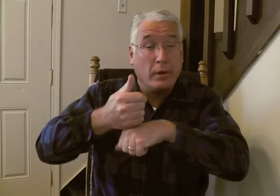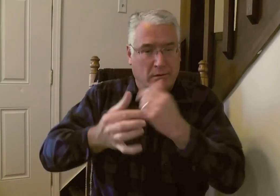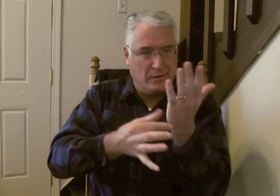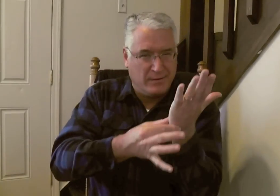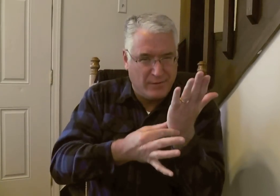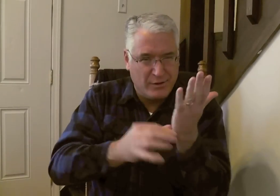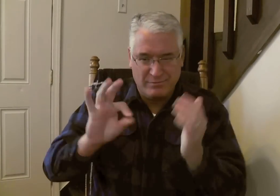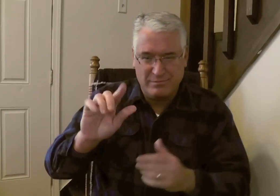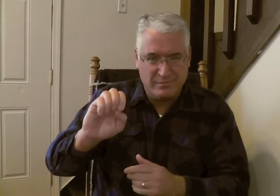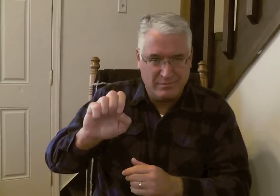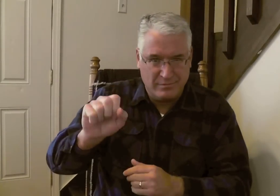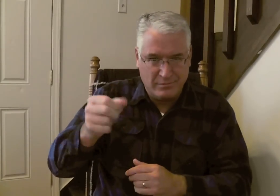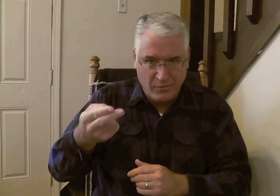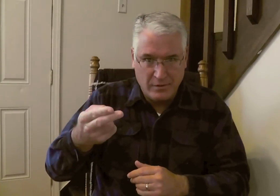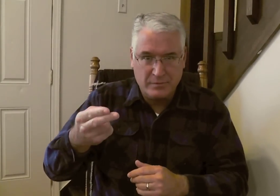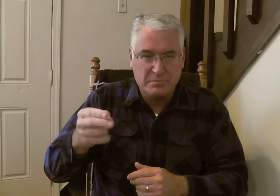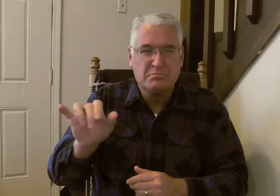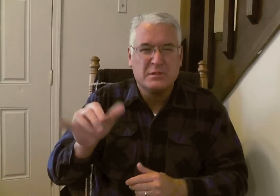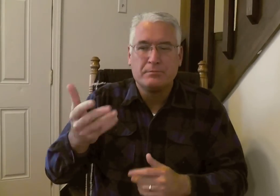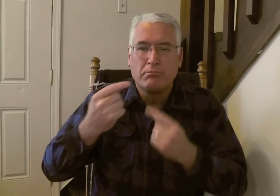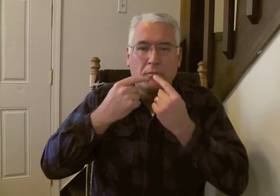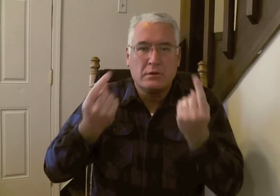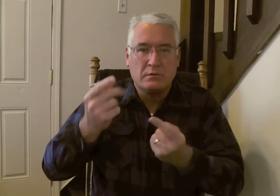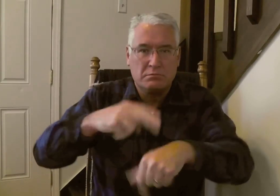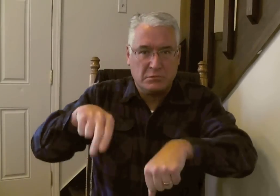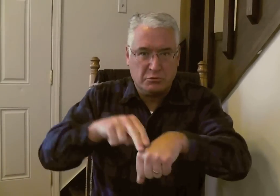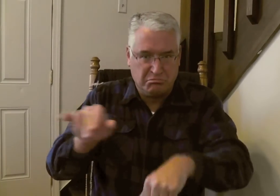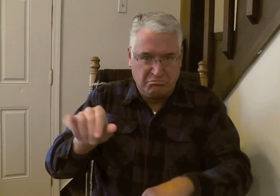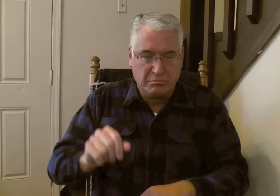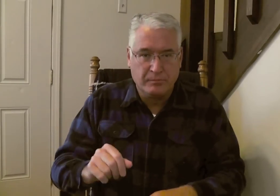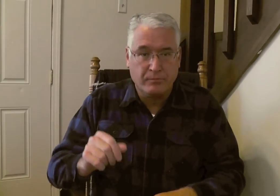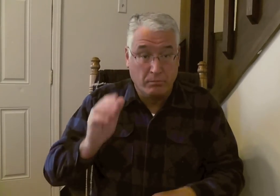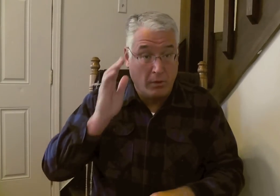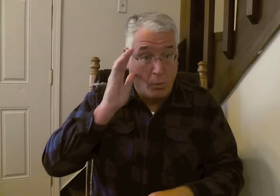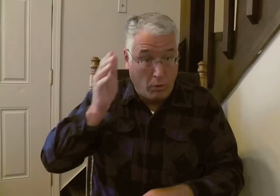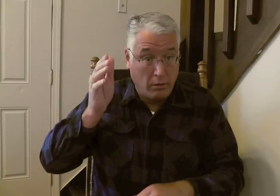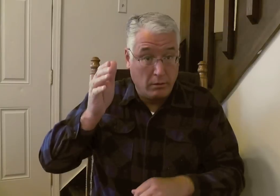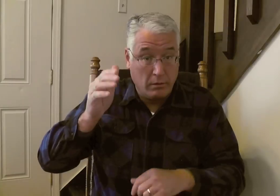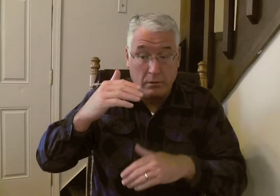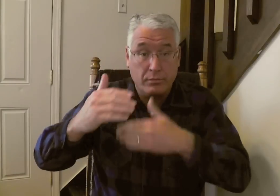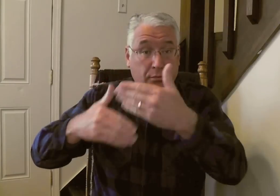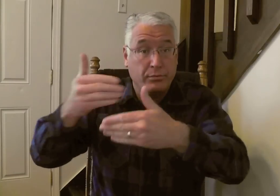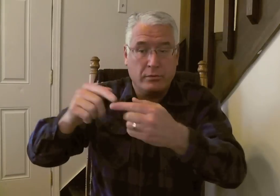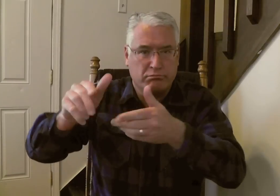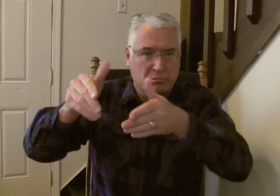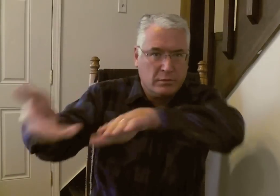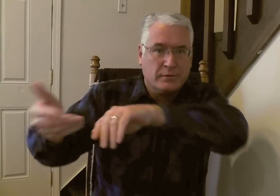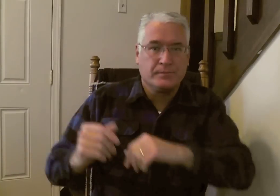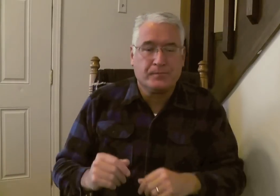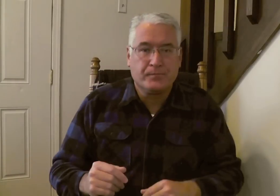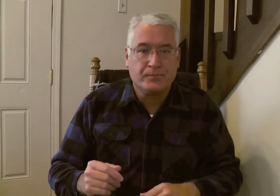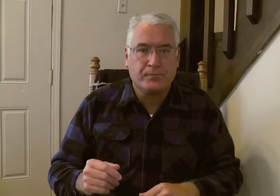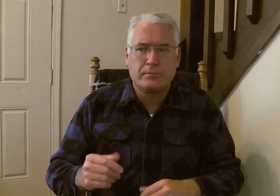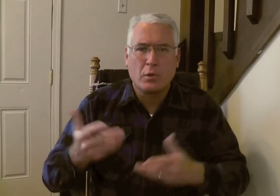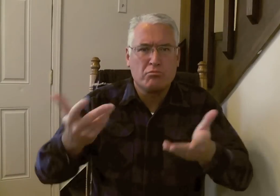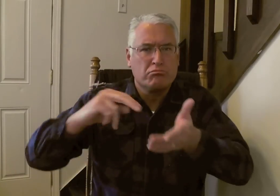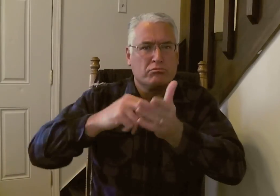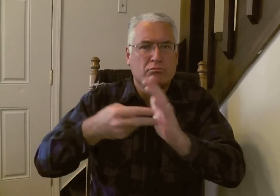own life, based on the flesh, meaning on their sinful nature, that they will are led to death.